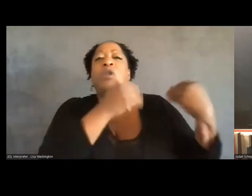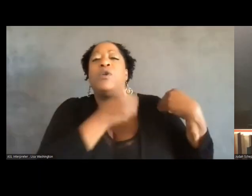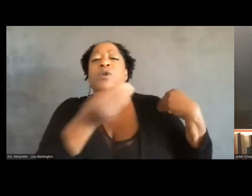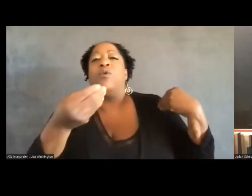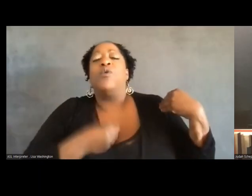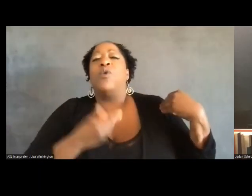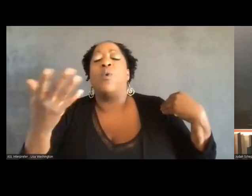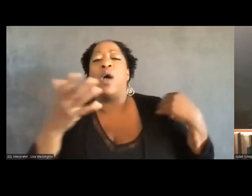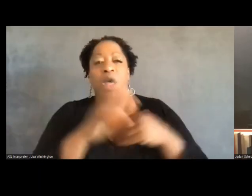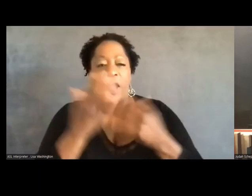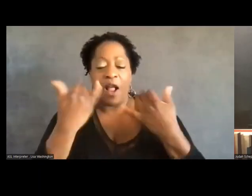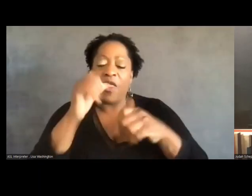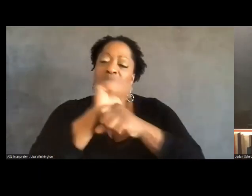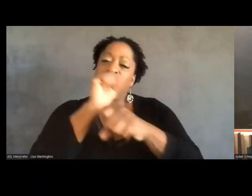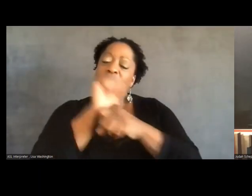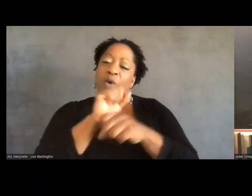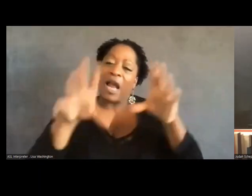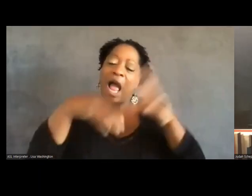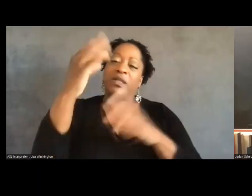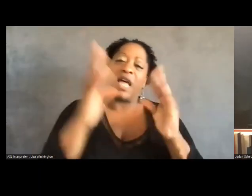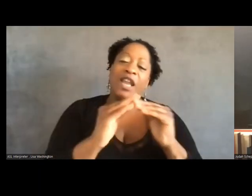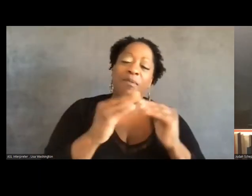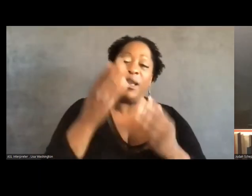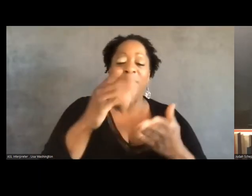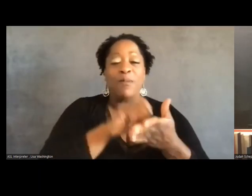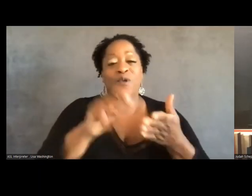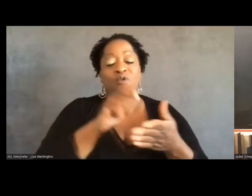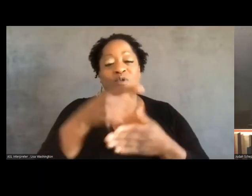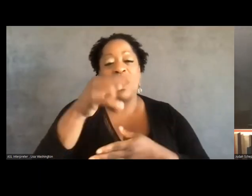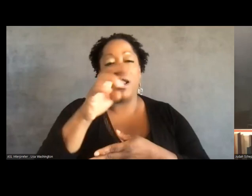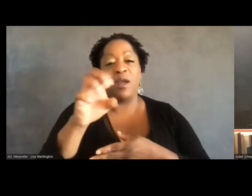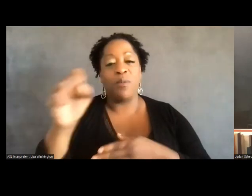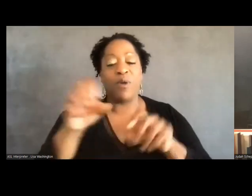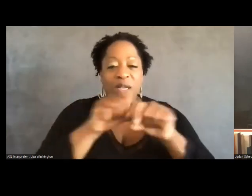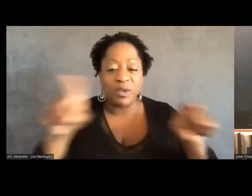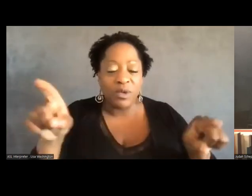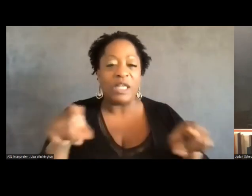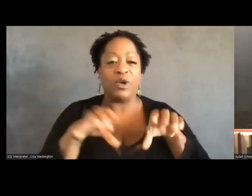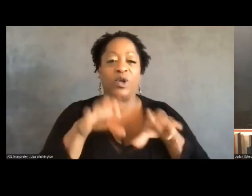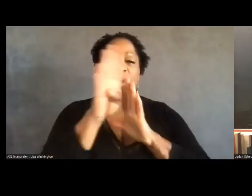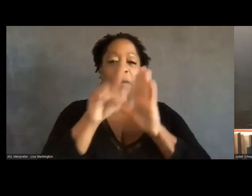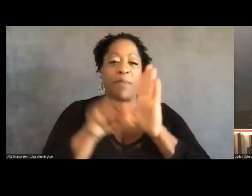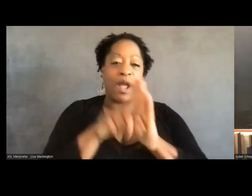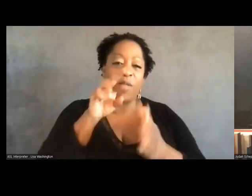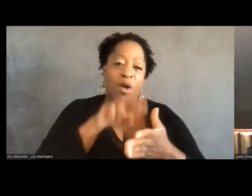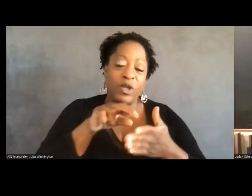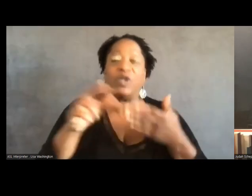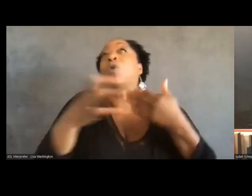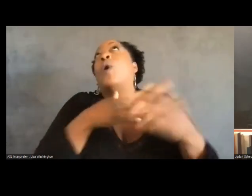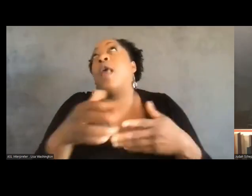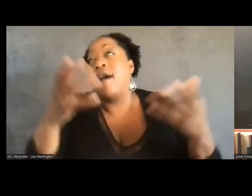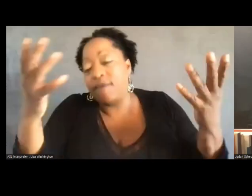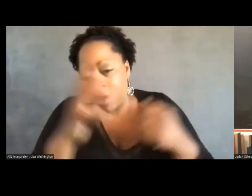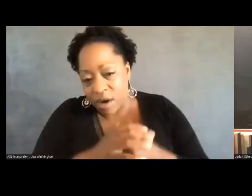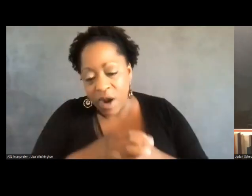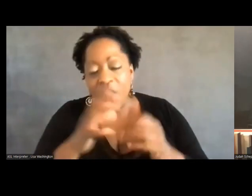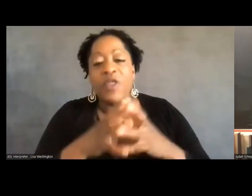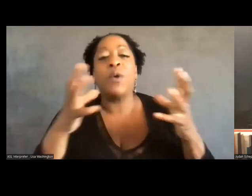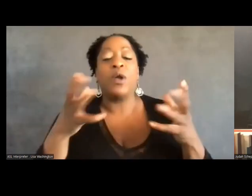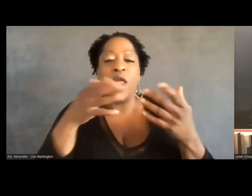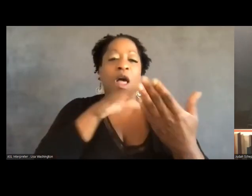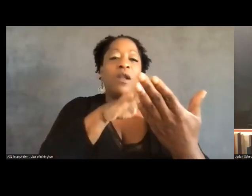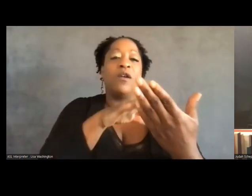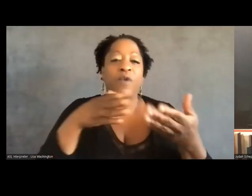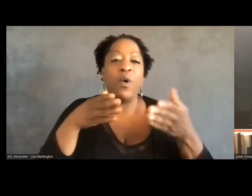meetings, whether it's like writing a press release or an op-ed or doing some background research or whatever. Um, that like, there are lots of ways